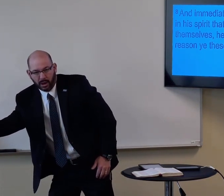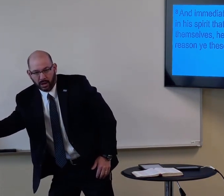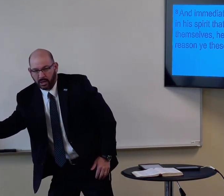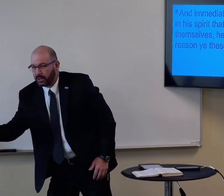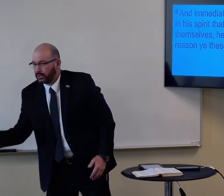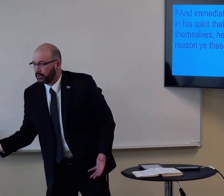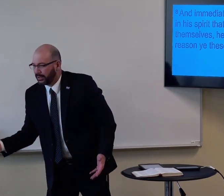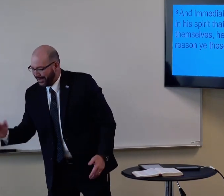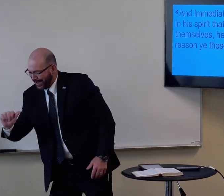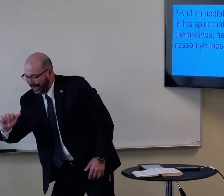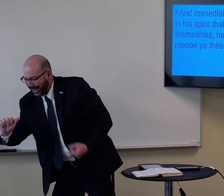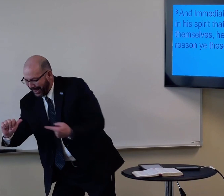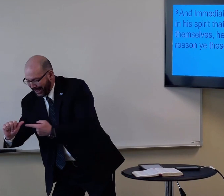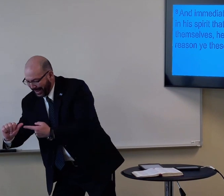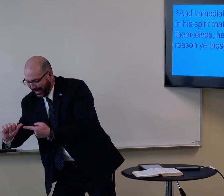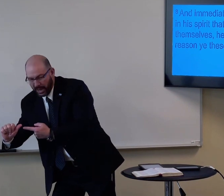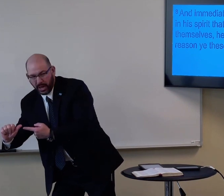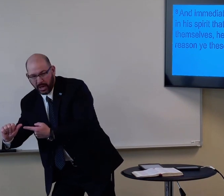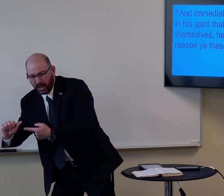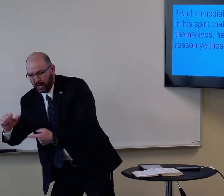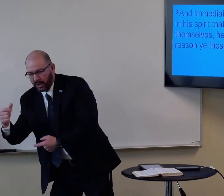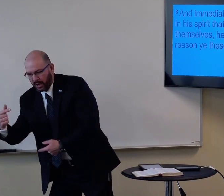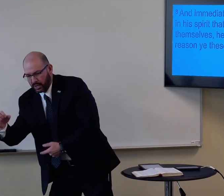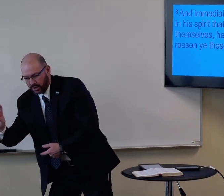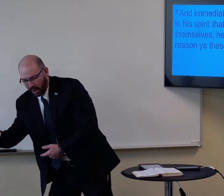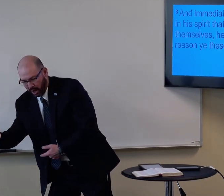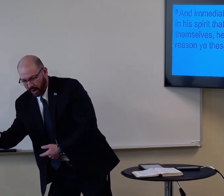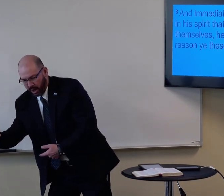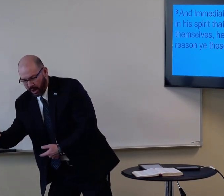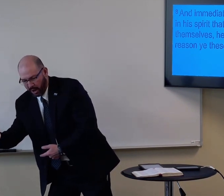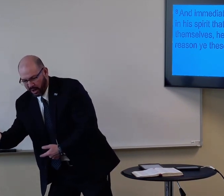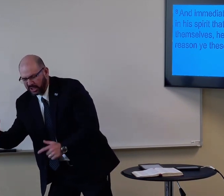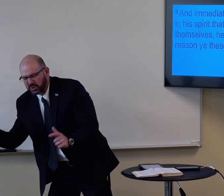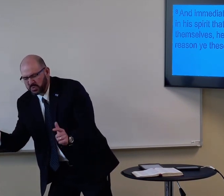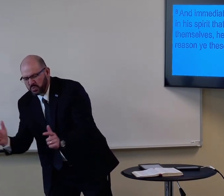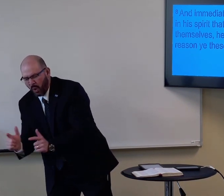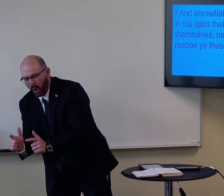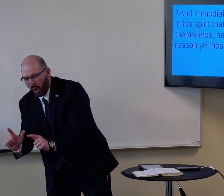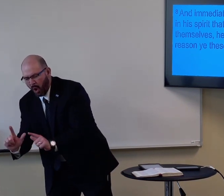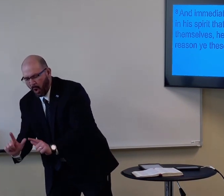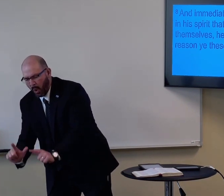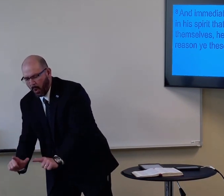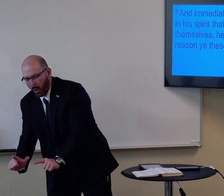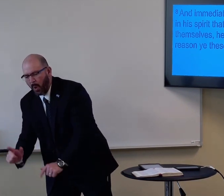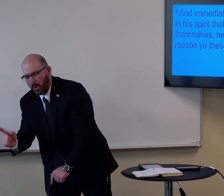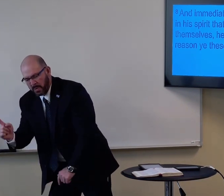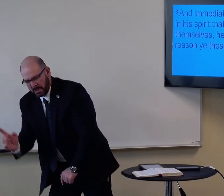He's one of many gods. He's not the God. He's like little.